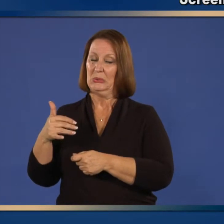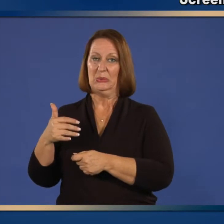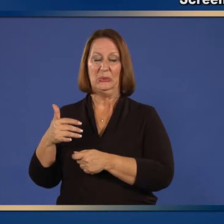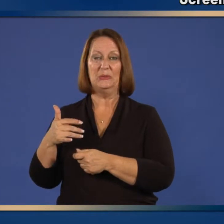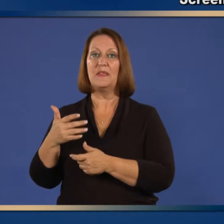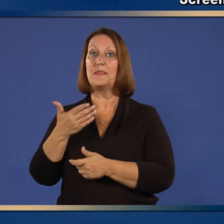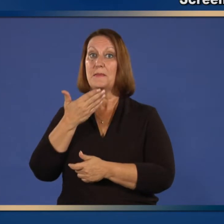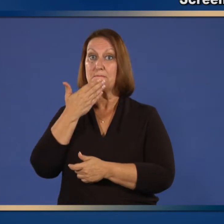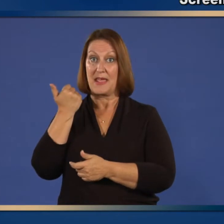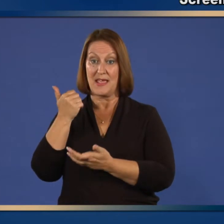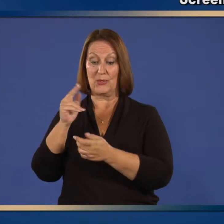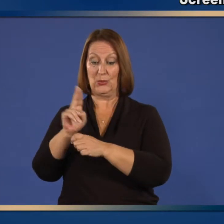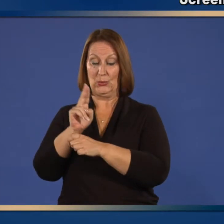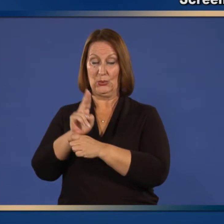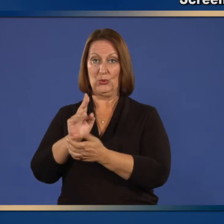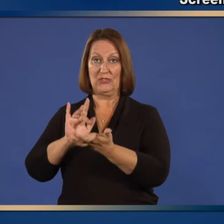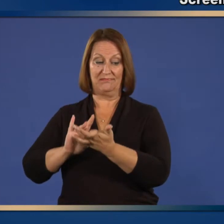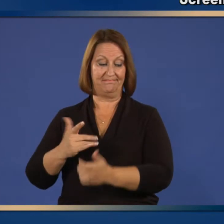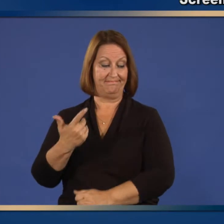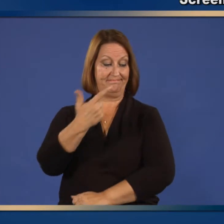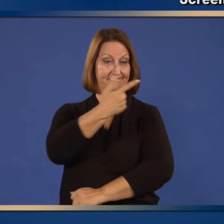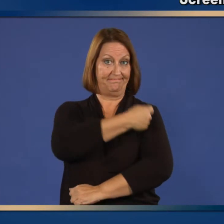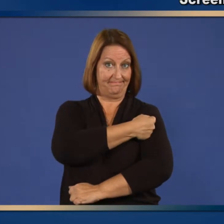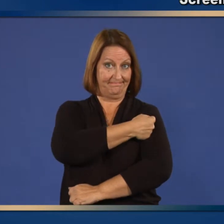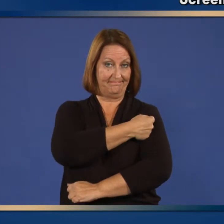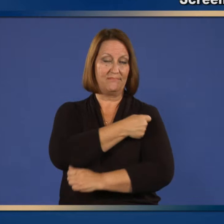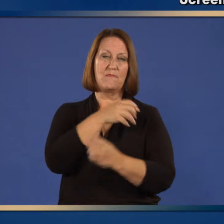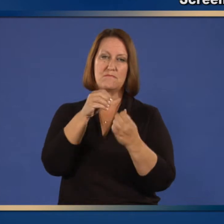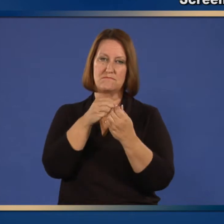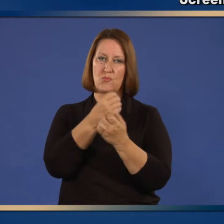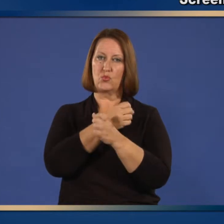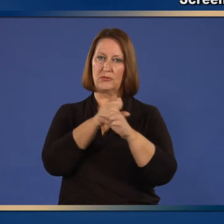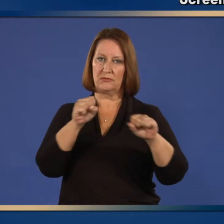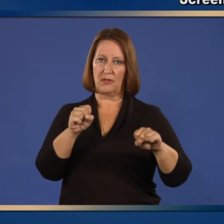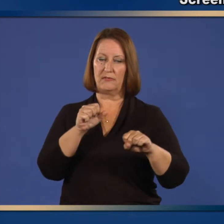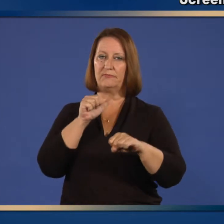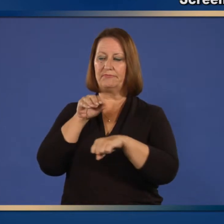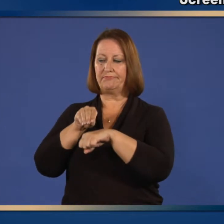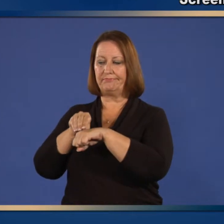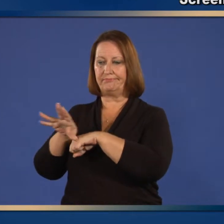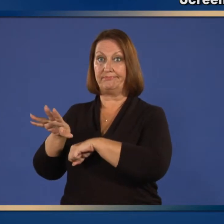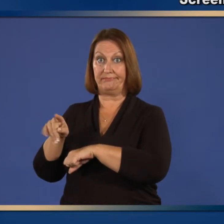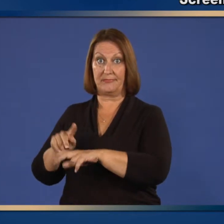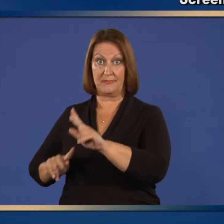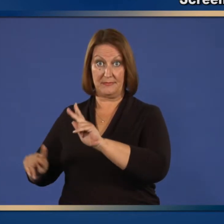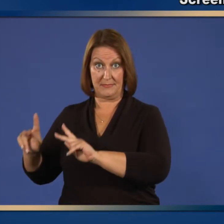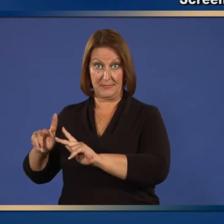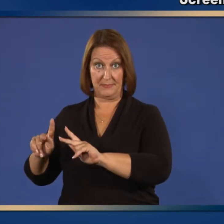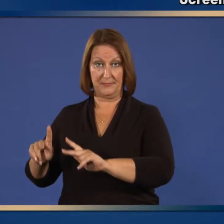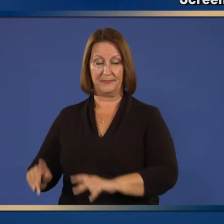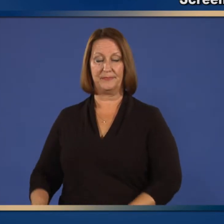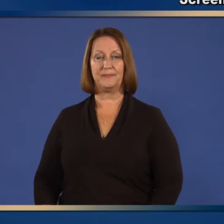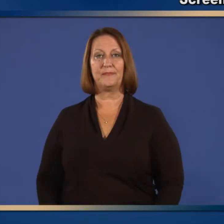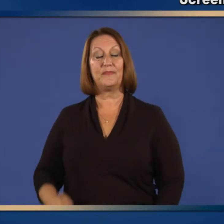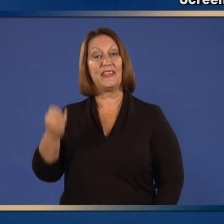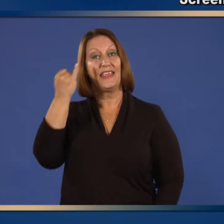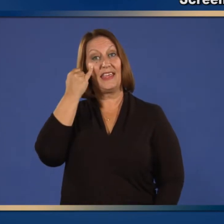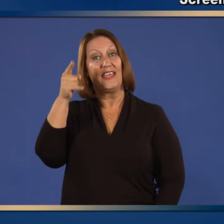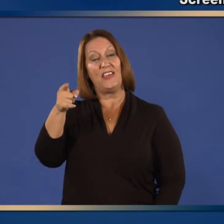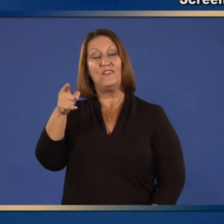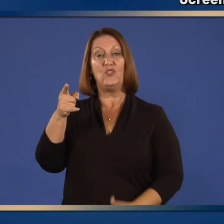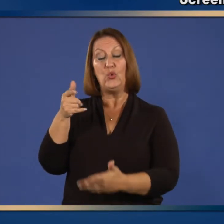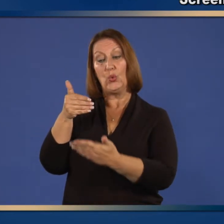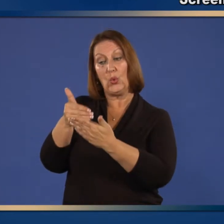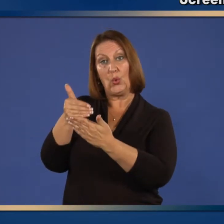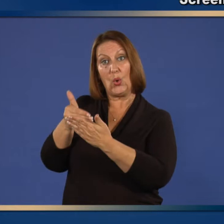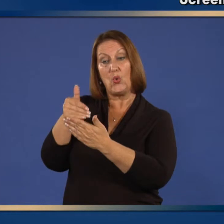Either the inactivated injectable influenza vaccine or LAIV may be